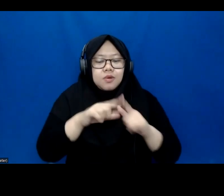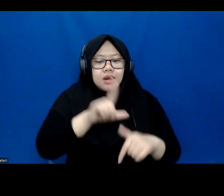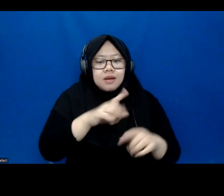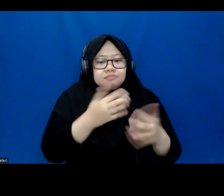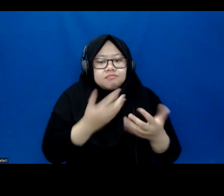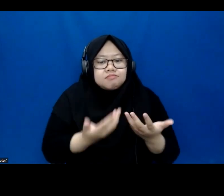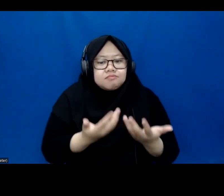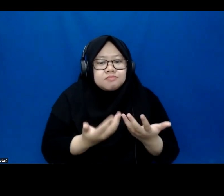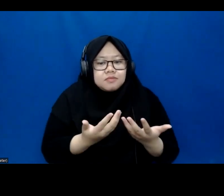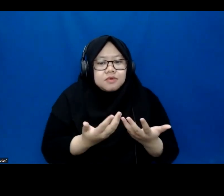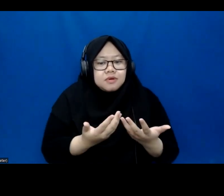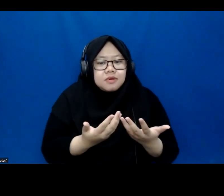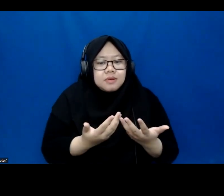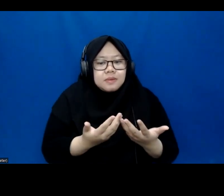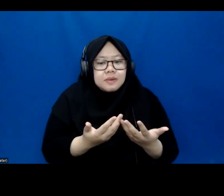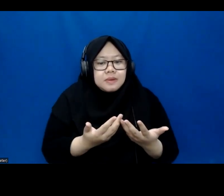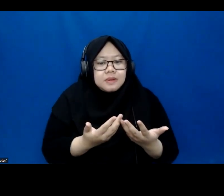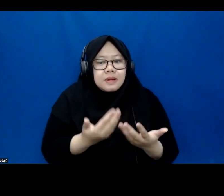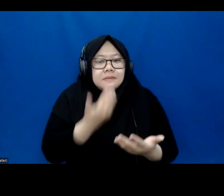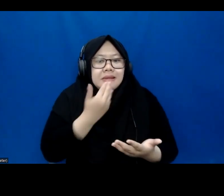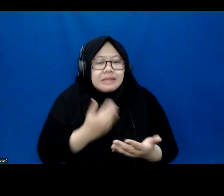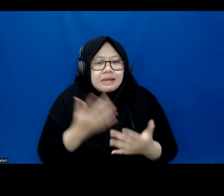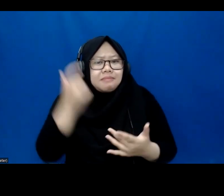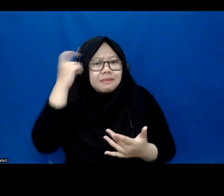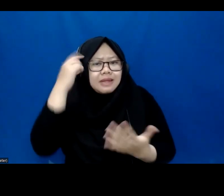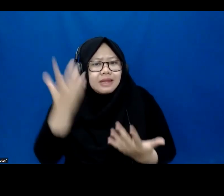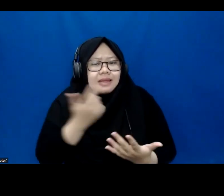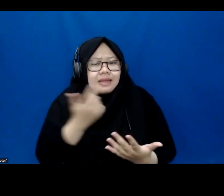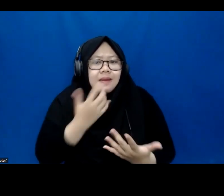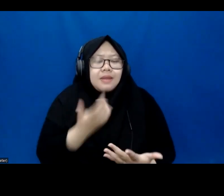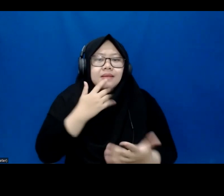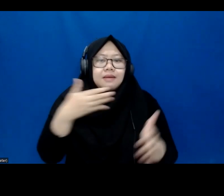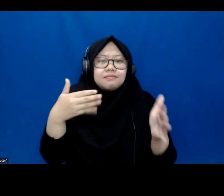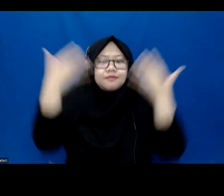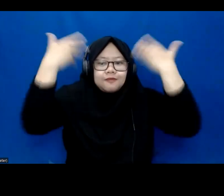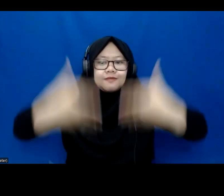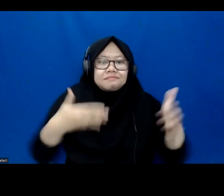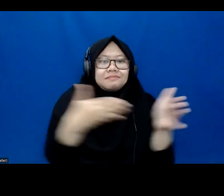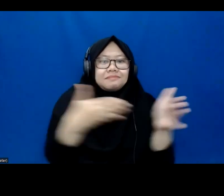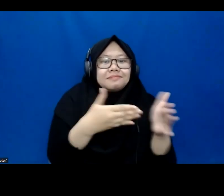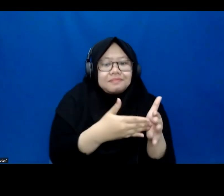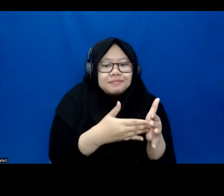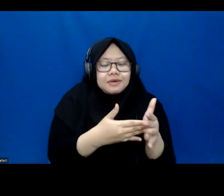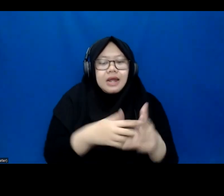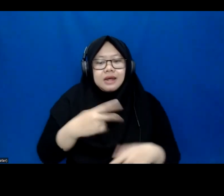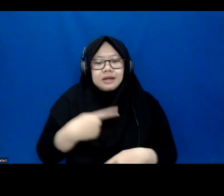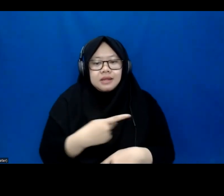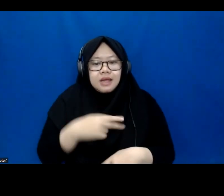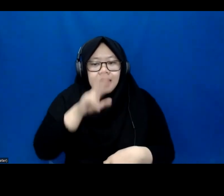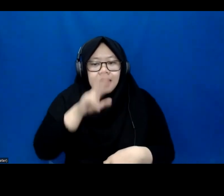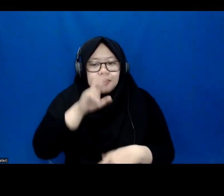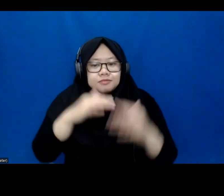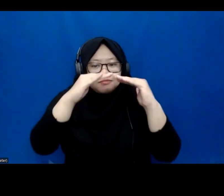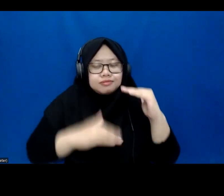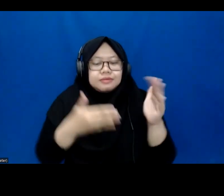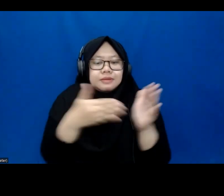to physical barriers, right? I think there is a need to reduce physical barriers in the